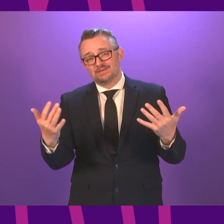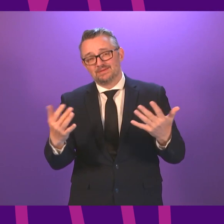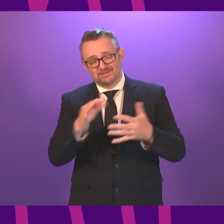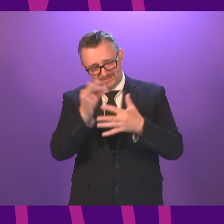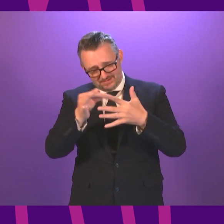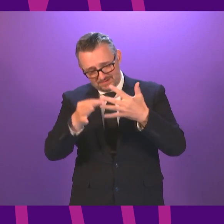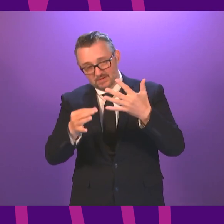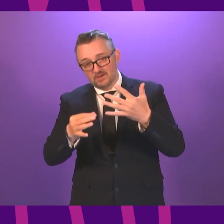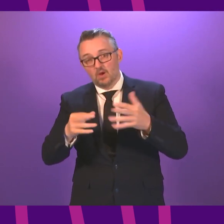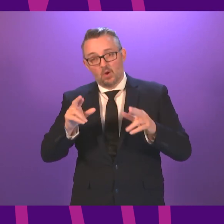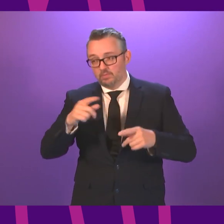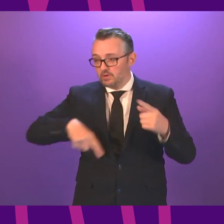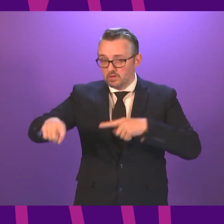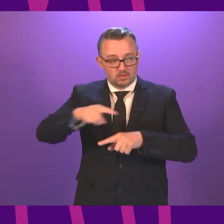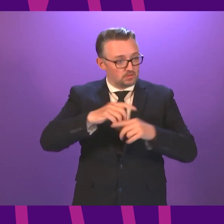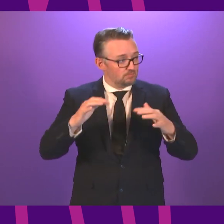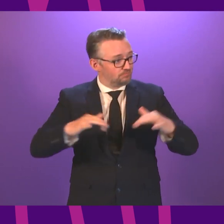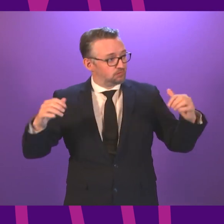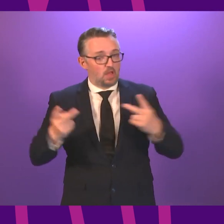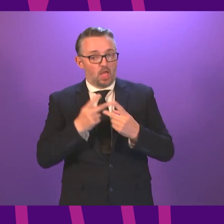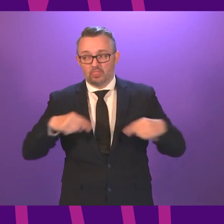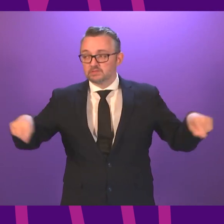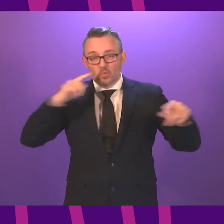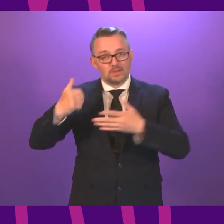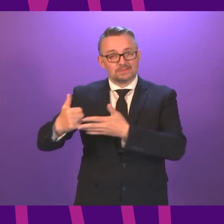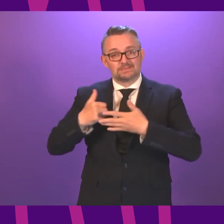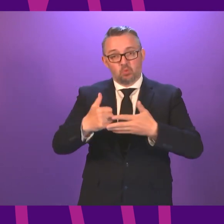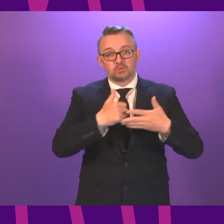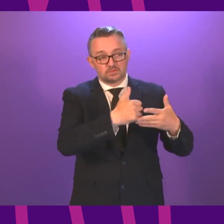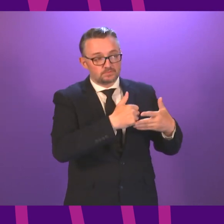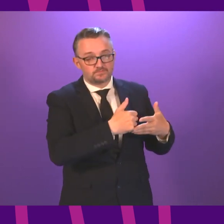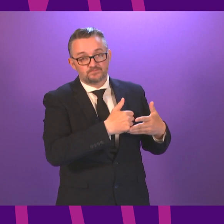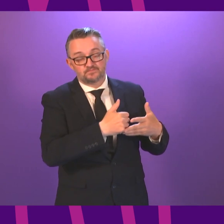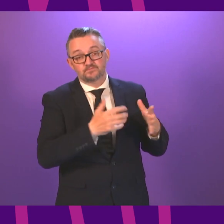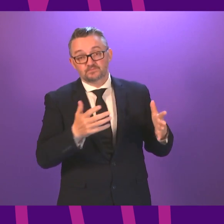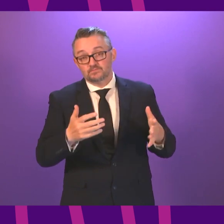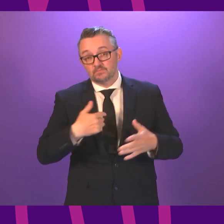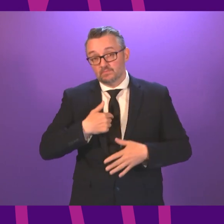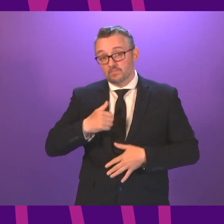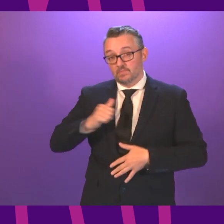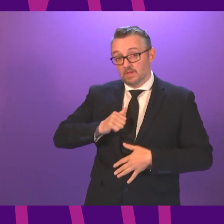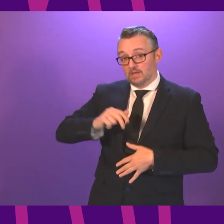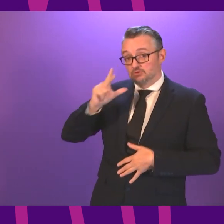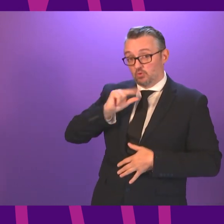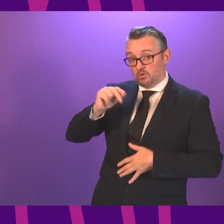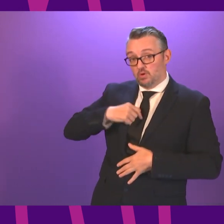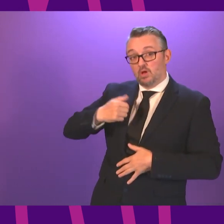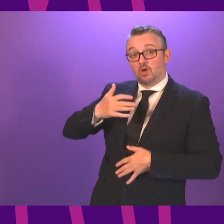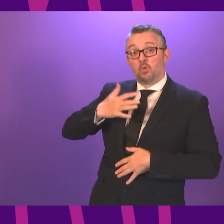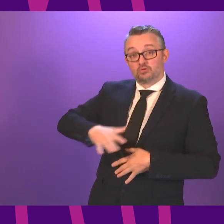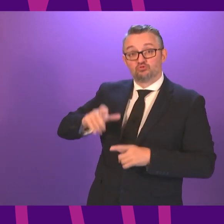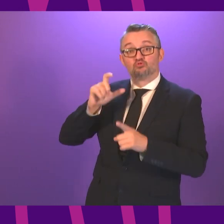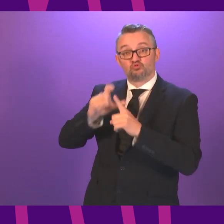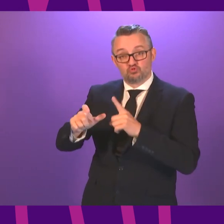command support right across this chamber. But having talked about what we intend to do, I want to